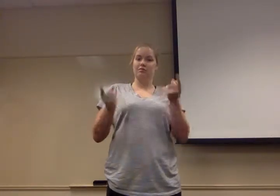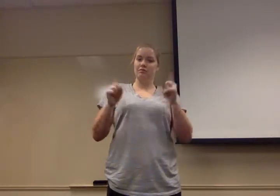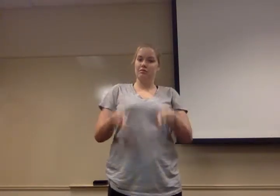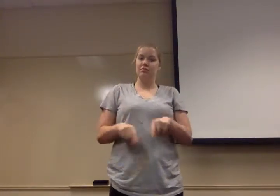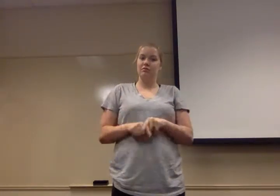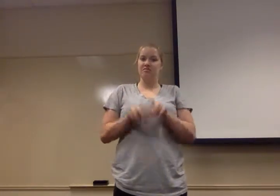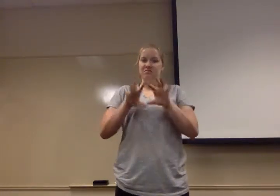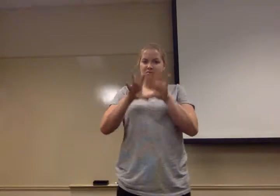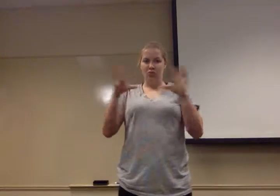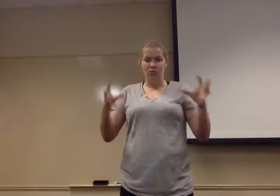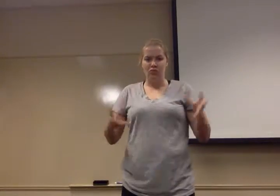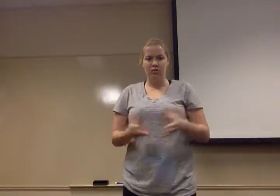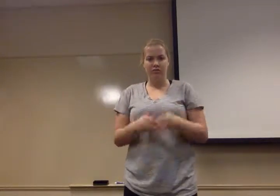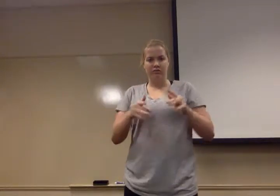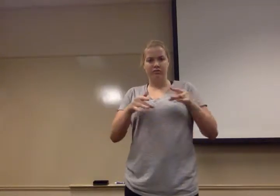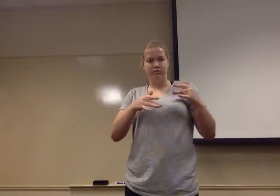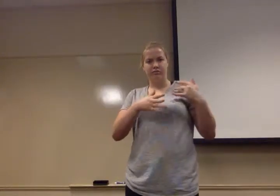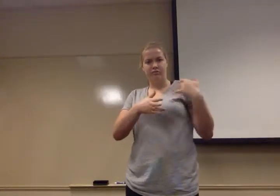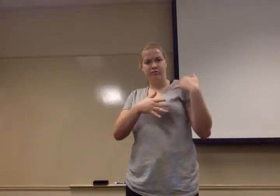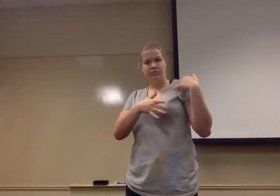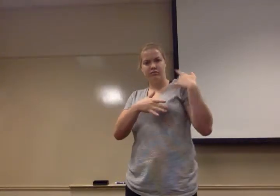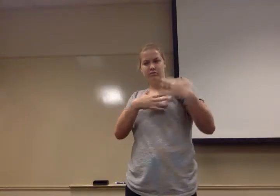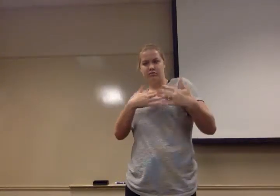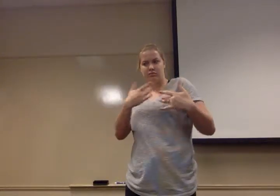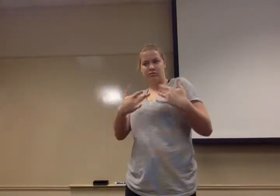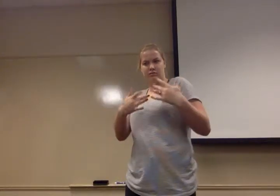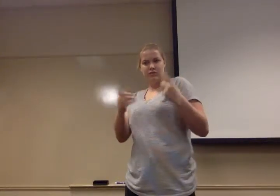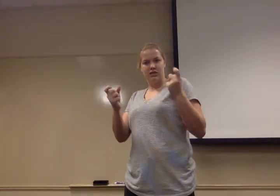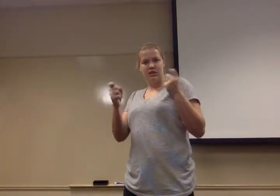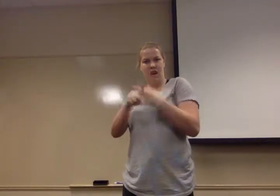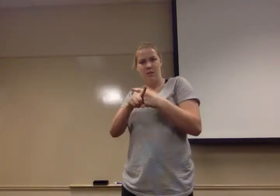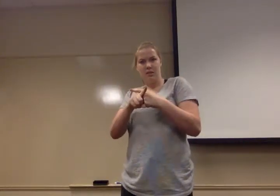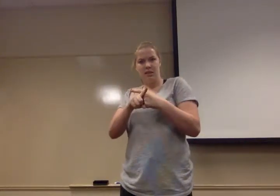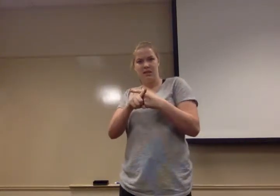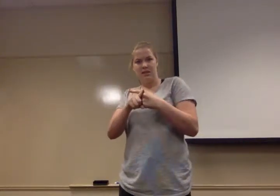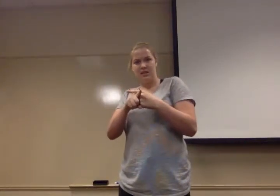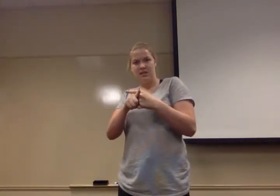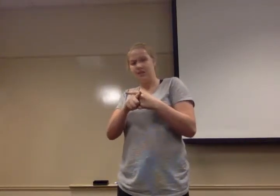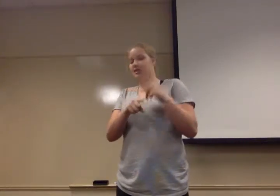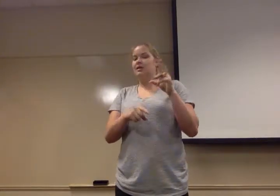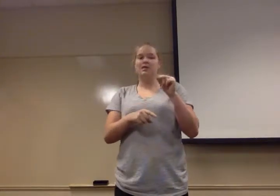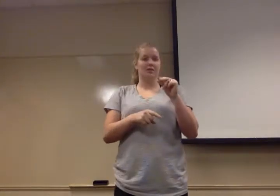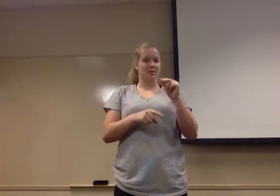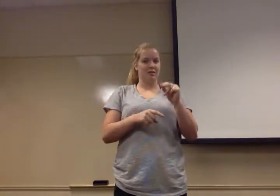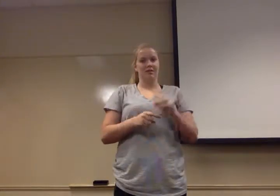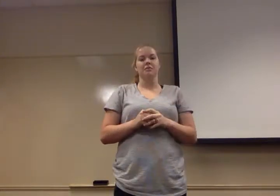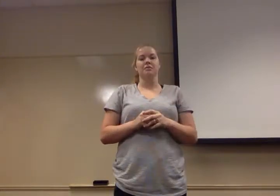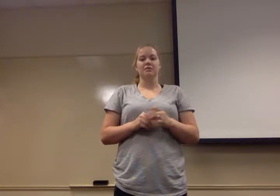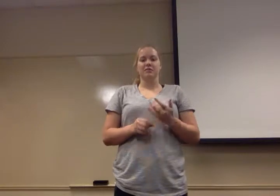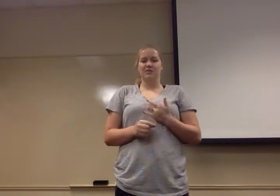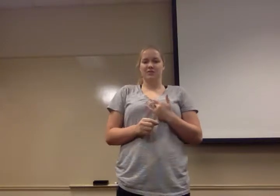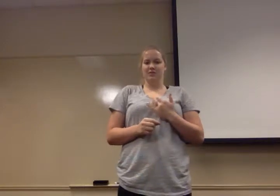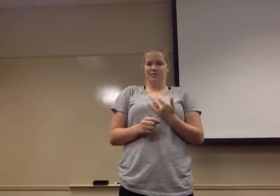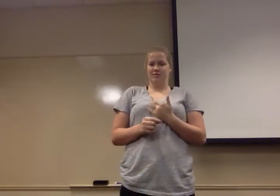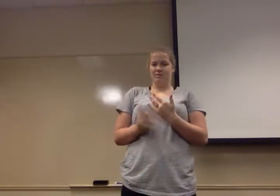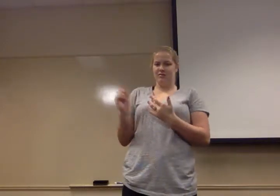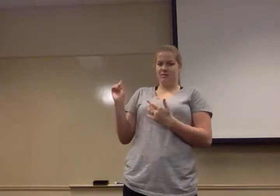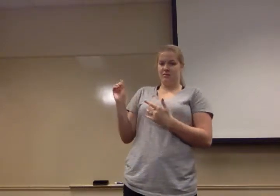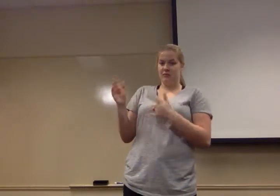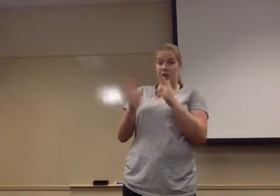travel from mush to complexity. In fact, this gut instinct is reflected in one of the most fundamental laws of physics,